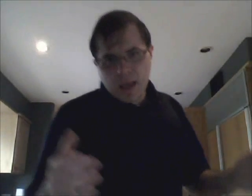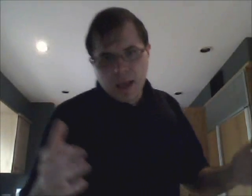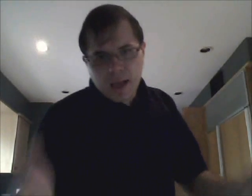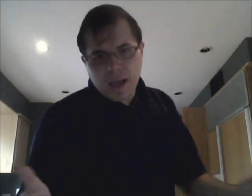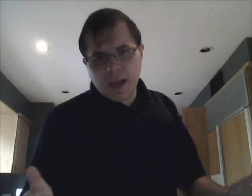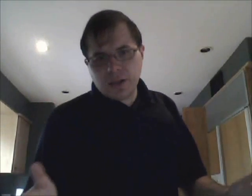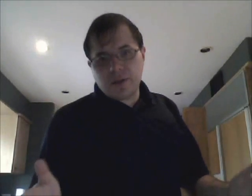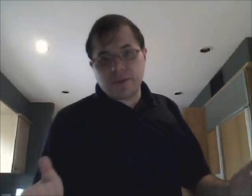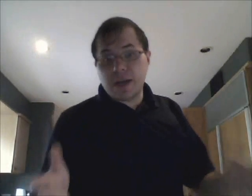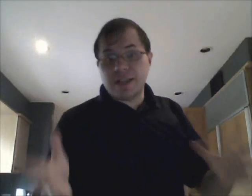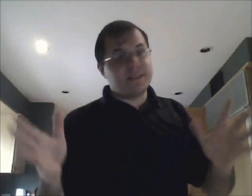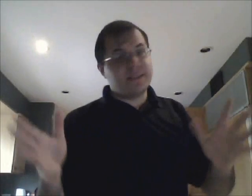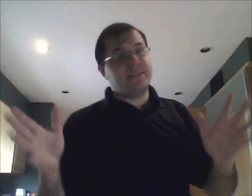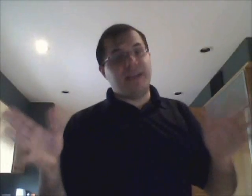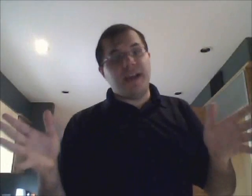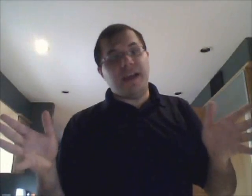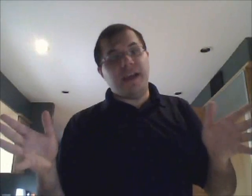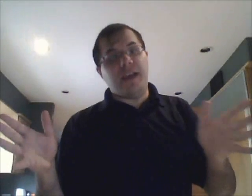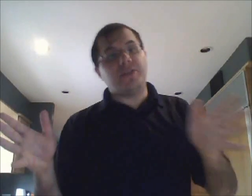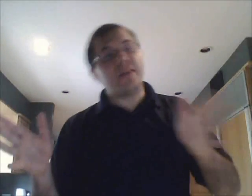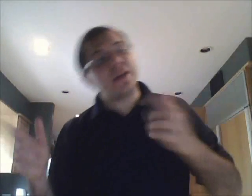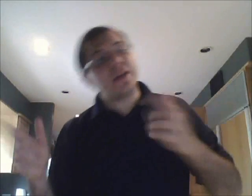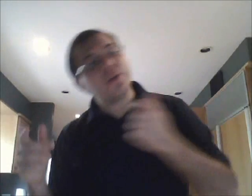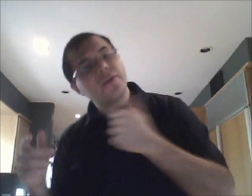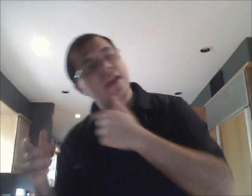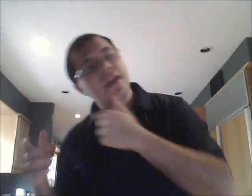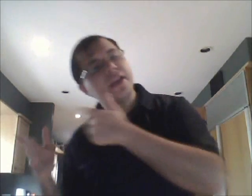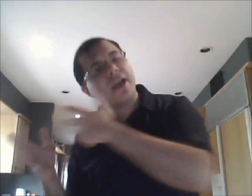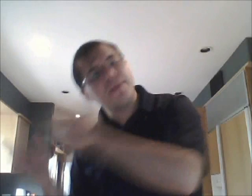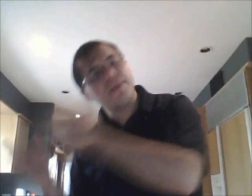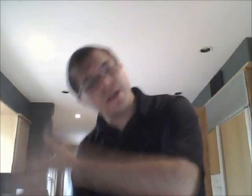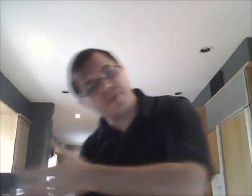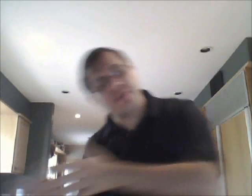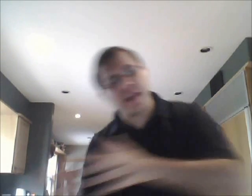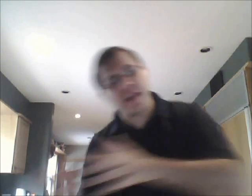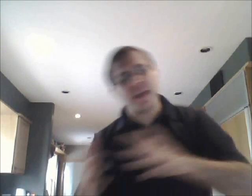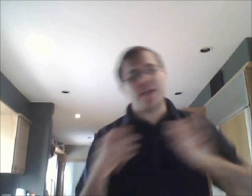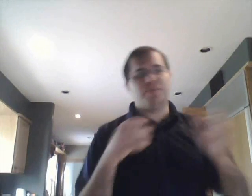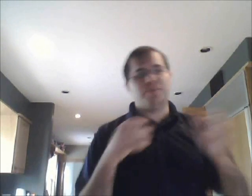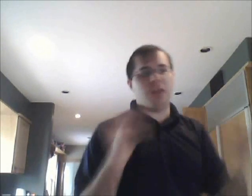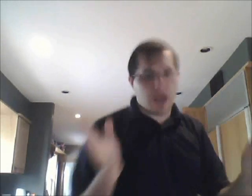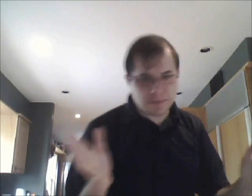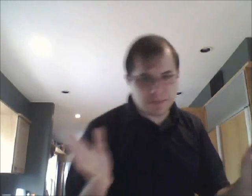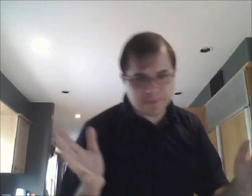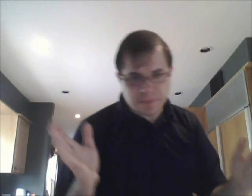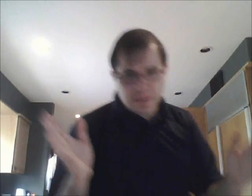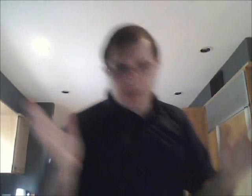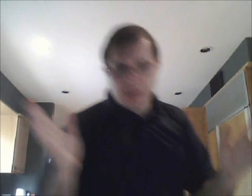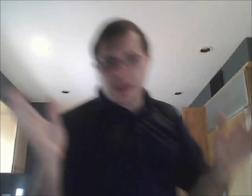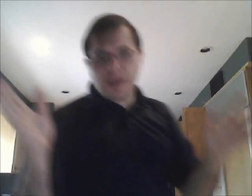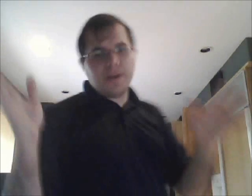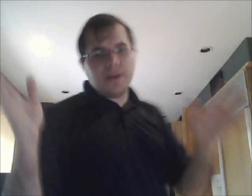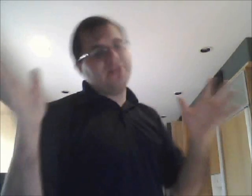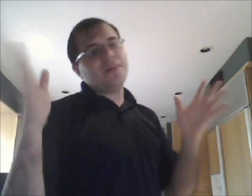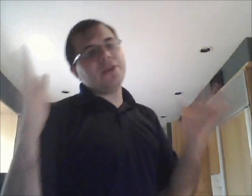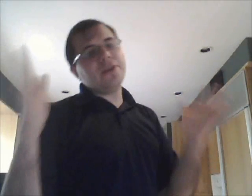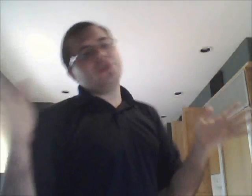Hello everybody this is Dan aka Entertainment WF aka Page Wizard aka Blah. Anyways I'm here to